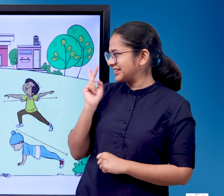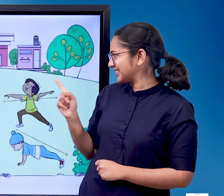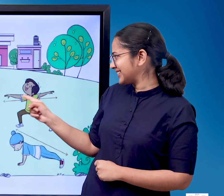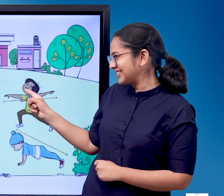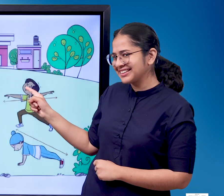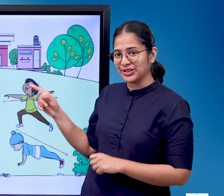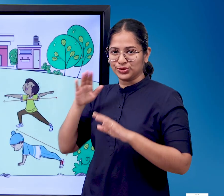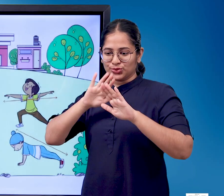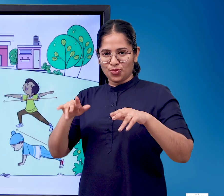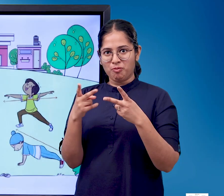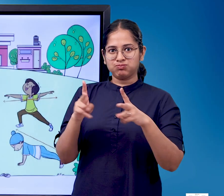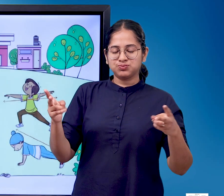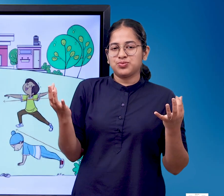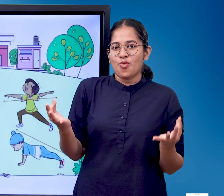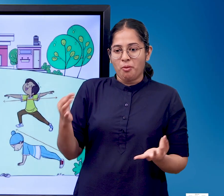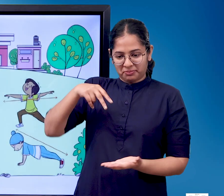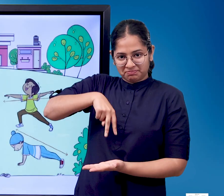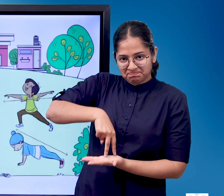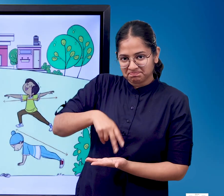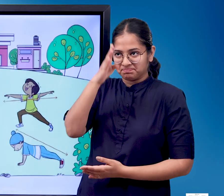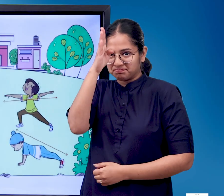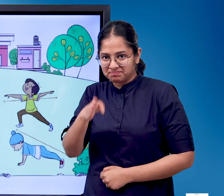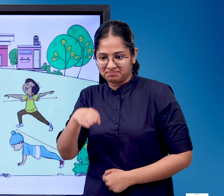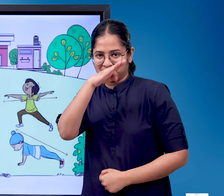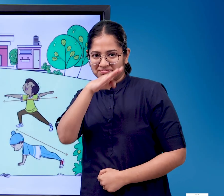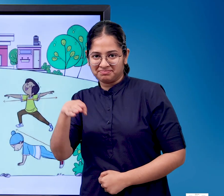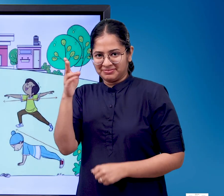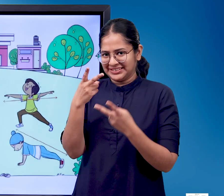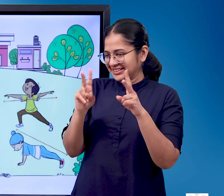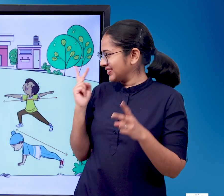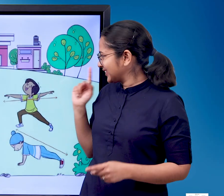practicing different yogasanas under the guidance of a yoga teacher.